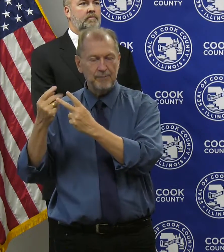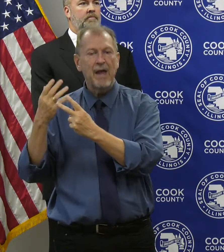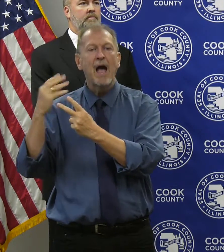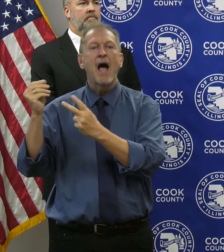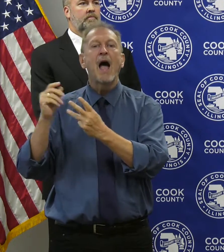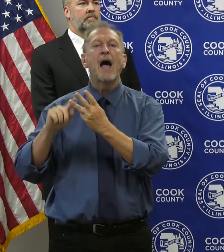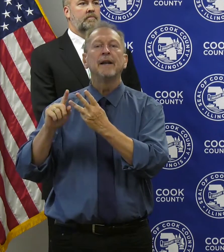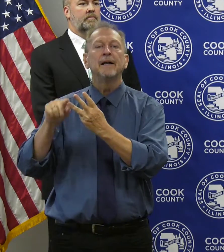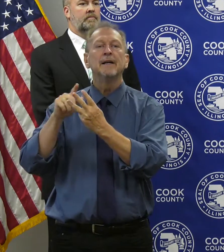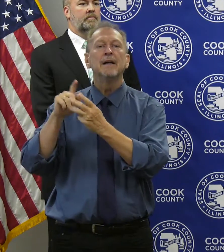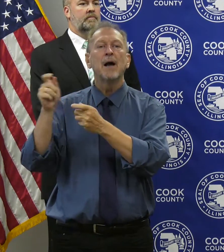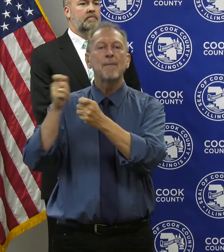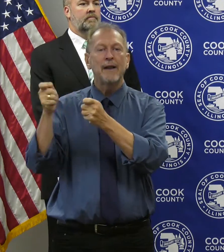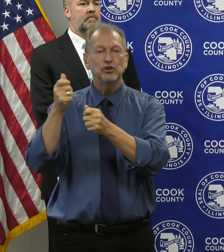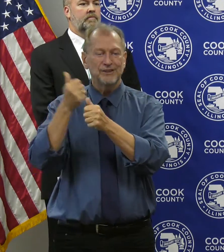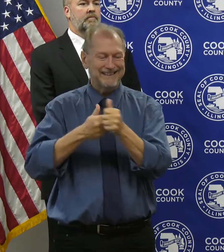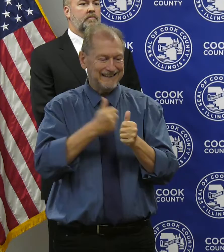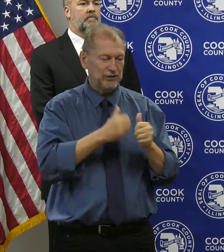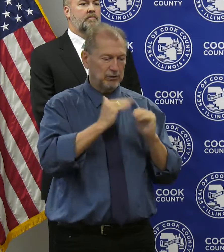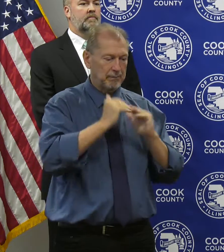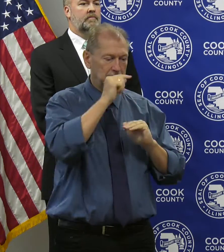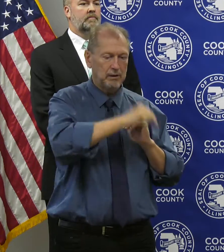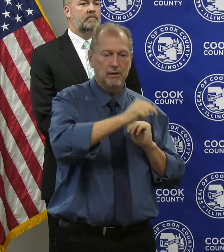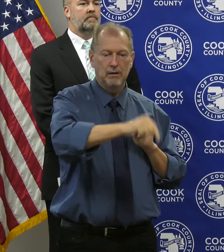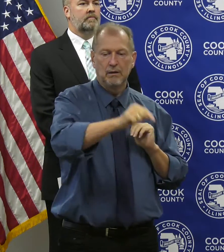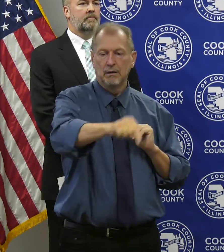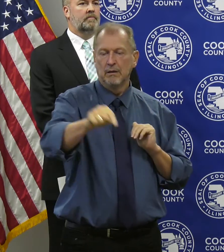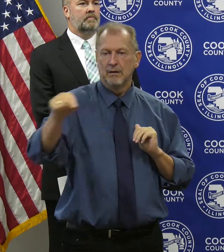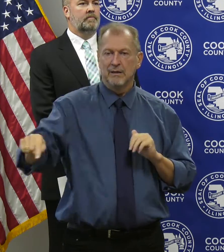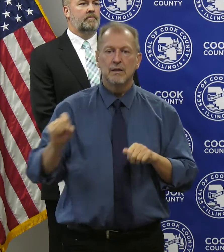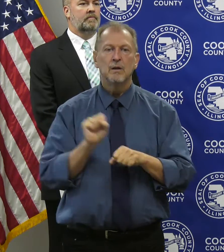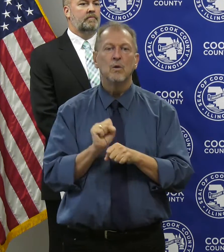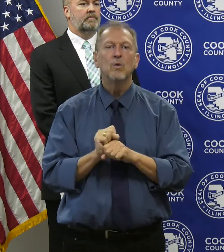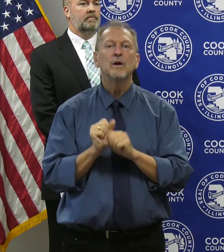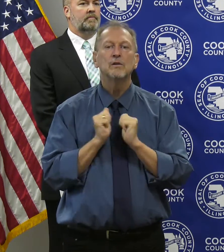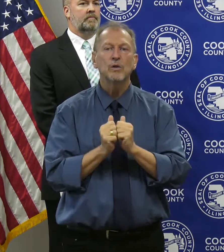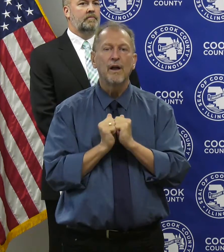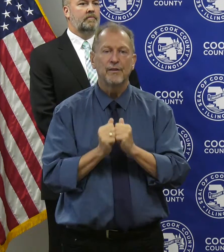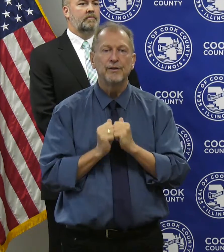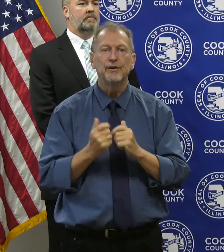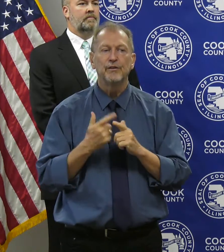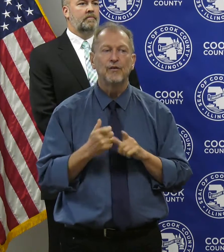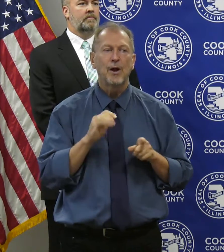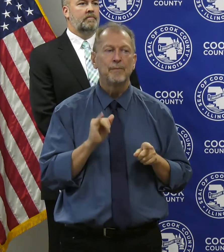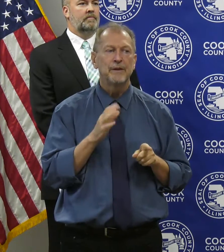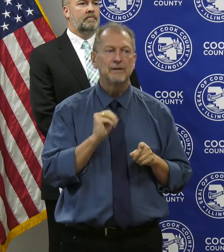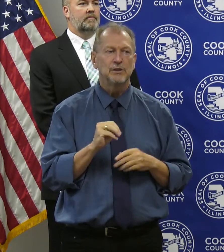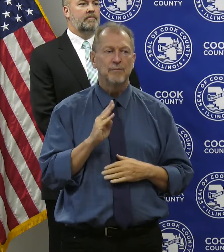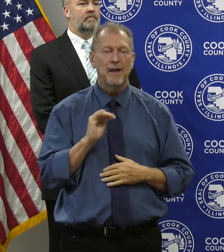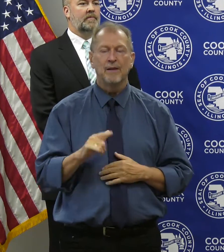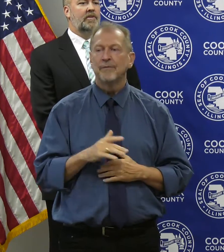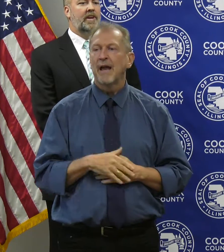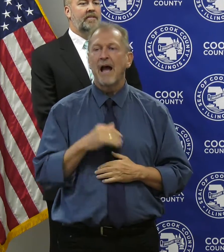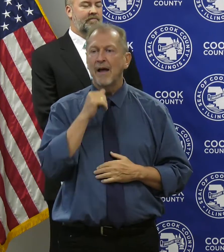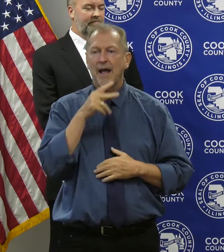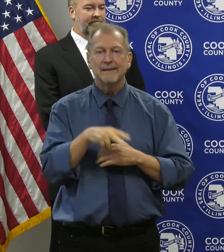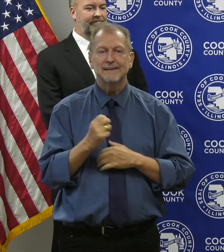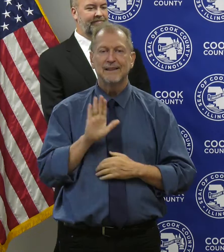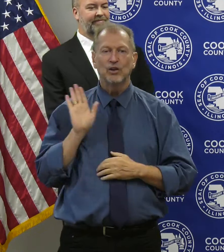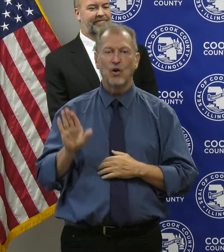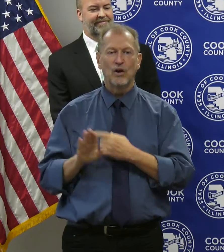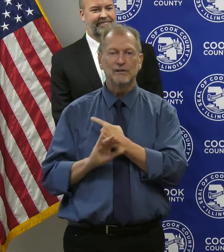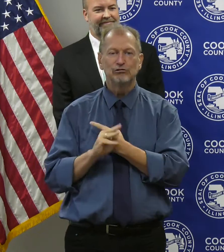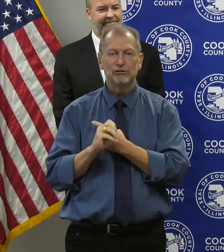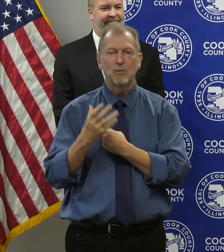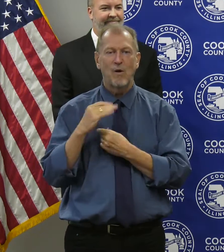energy managers at the buildings, plus that early introduction from Jim Vail. Jamie, I'm not going to steal your thunder. I know you have more to share